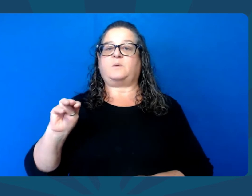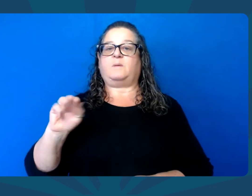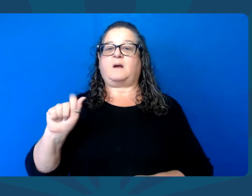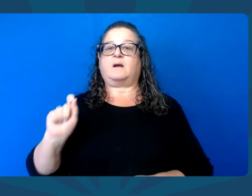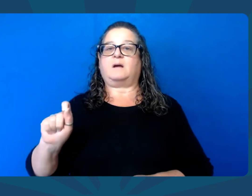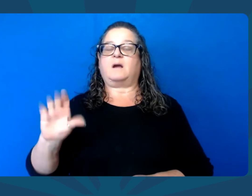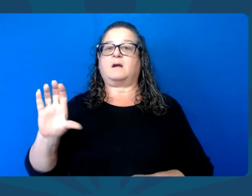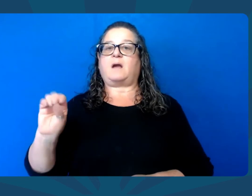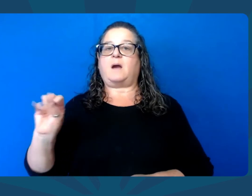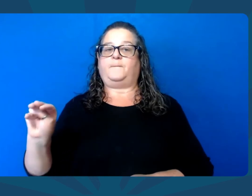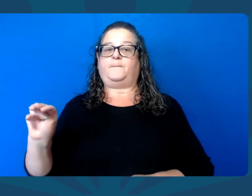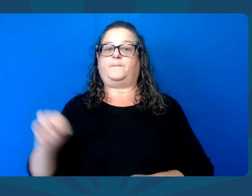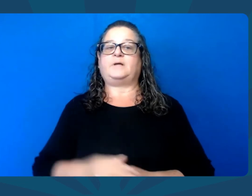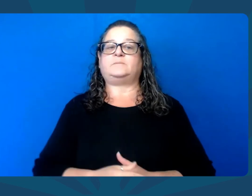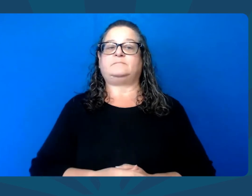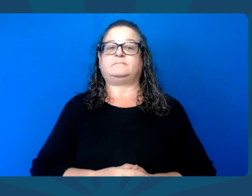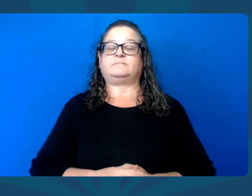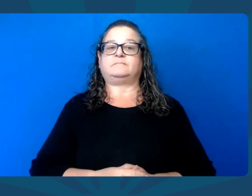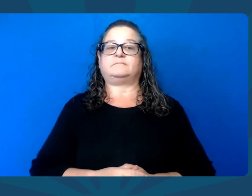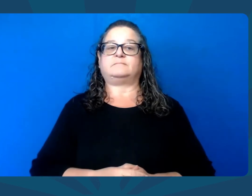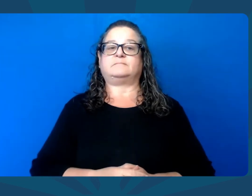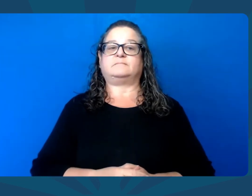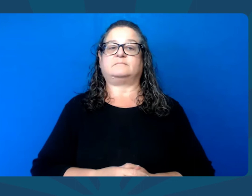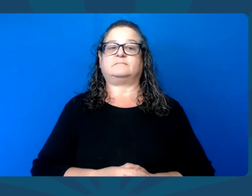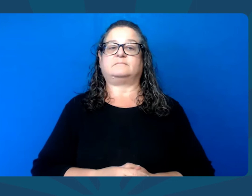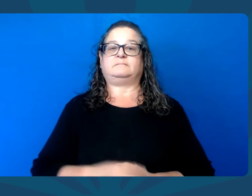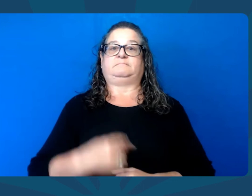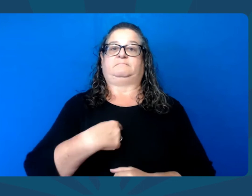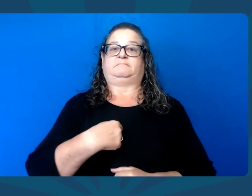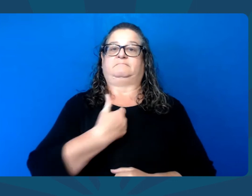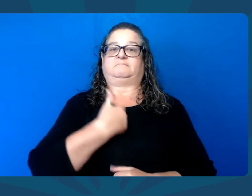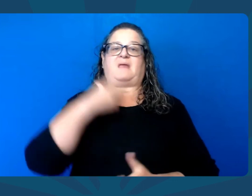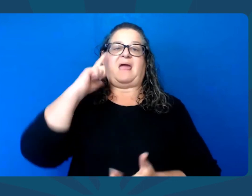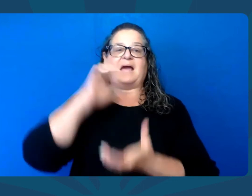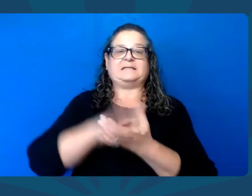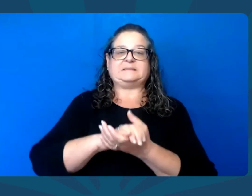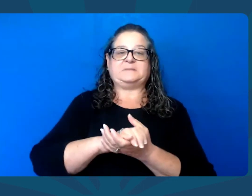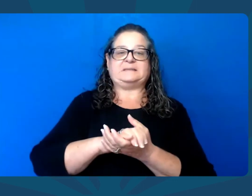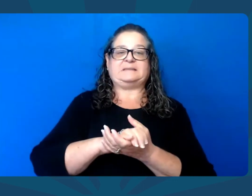Website? www.bentoma.com